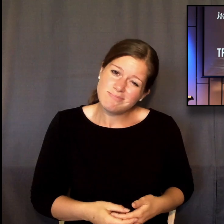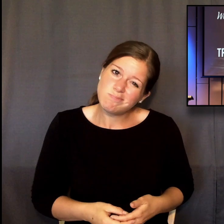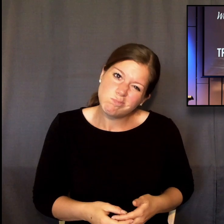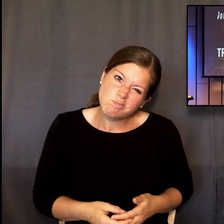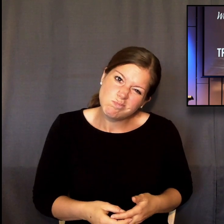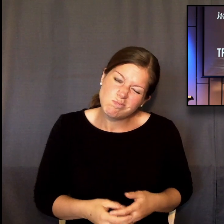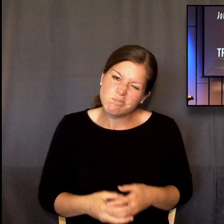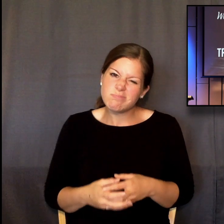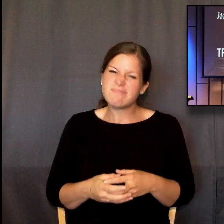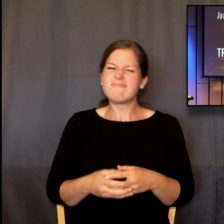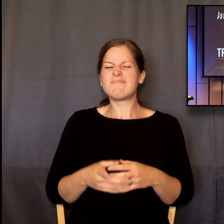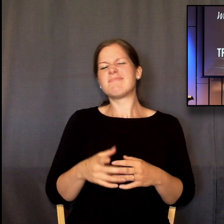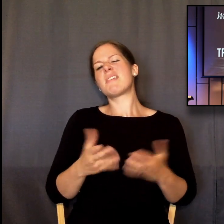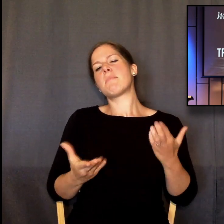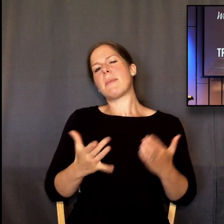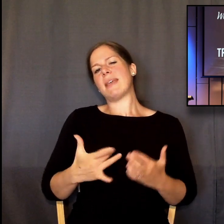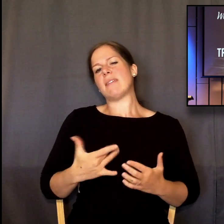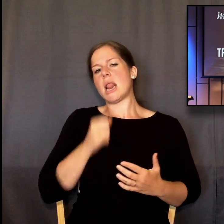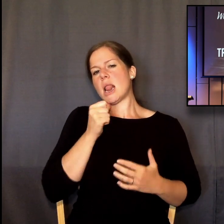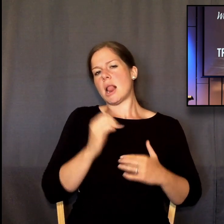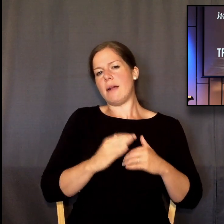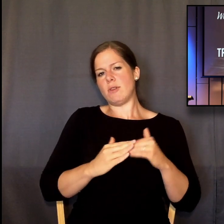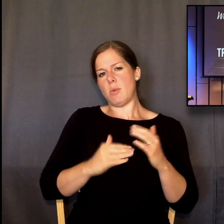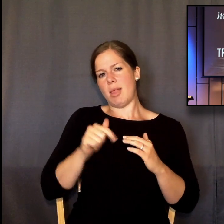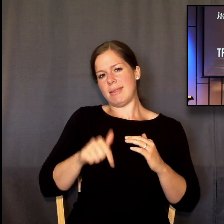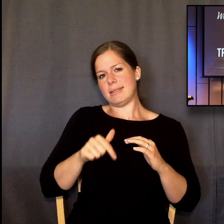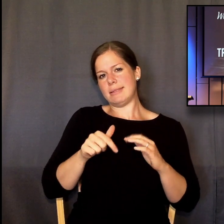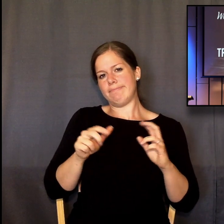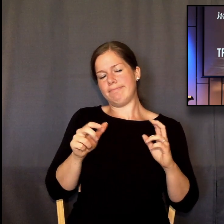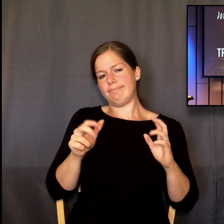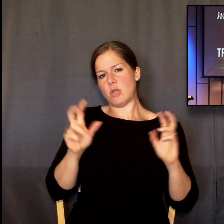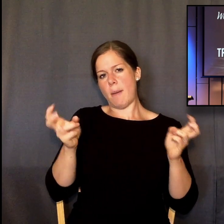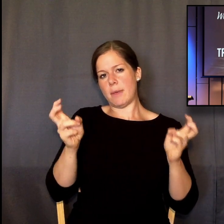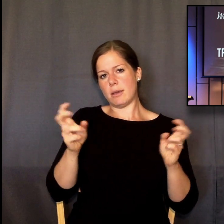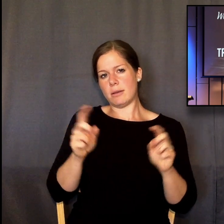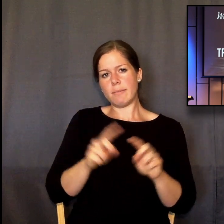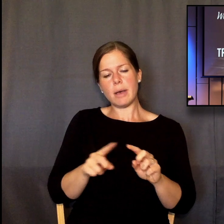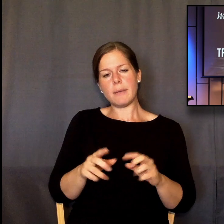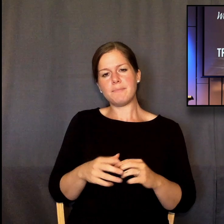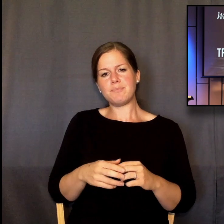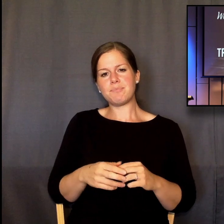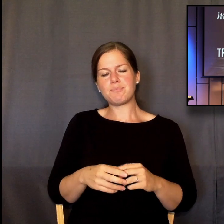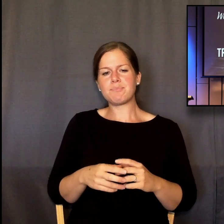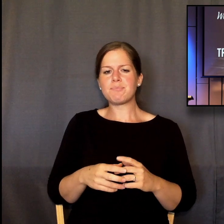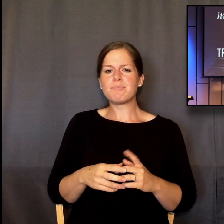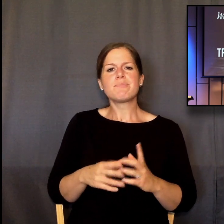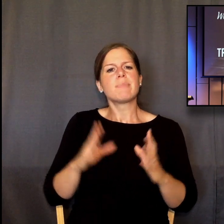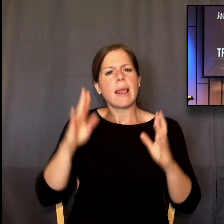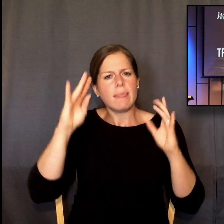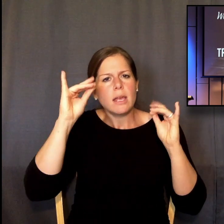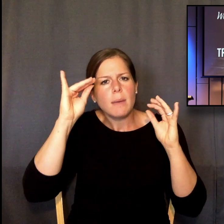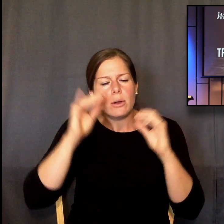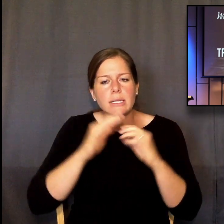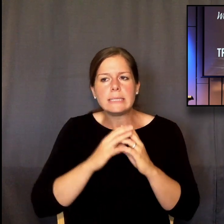unsettling to us, but shouldn't it really be a source of comfort? mean, think about it. Being without our input